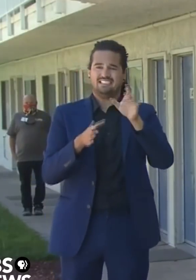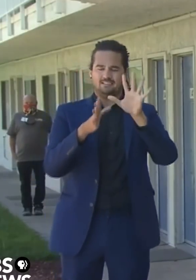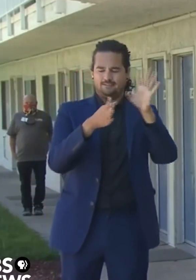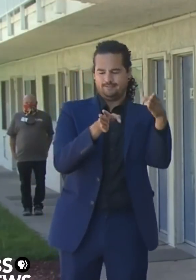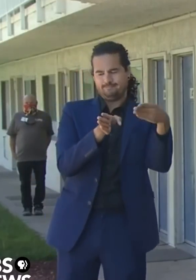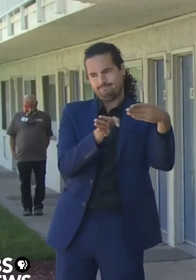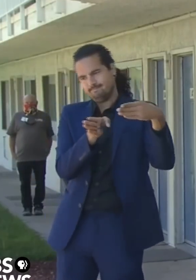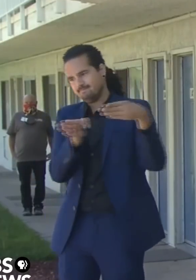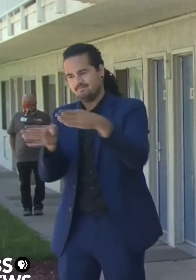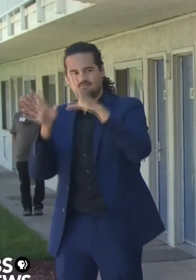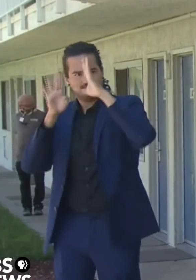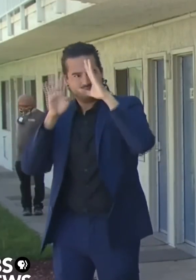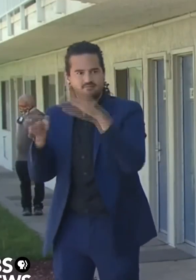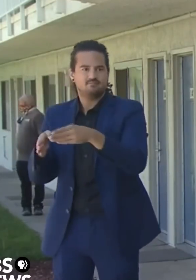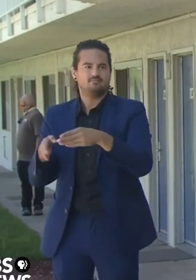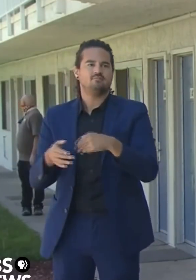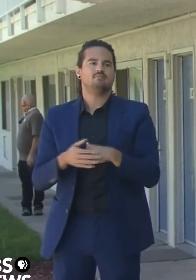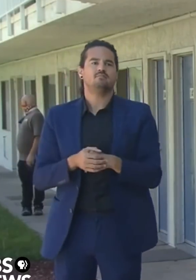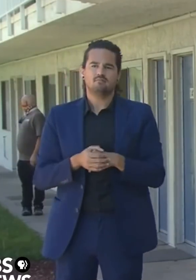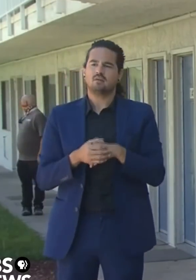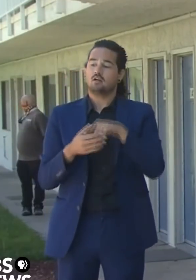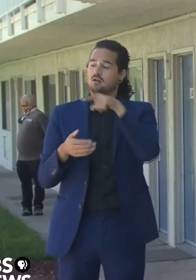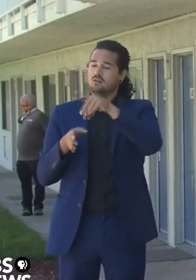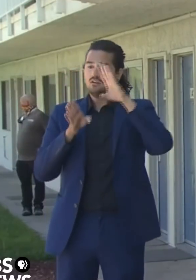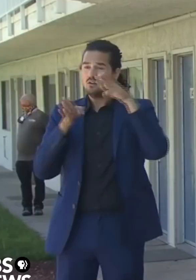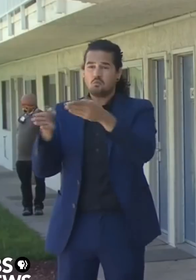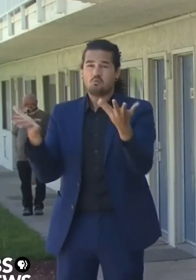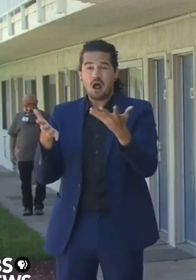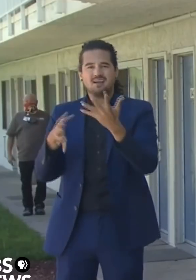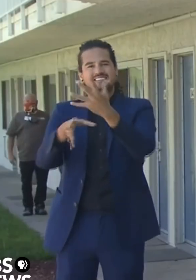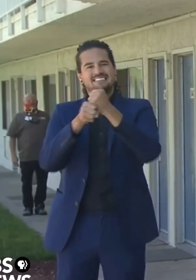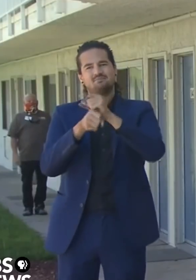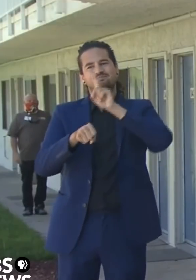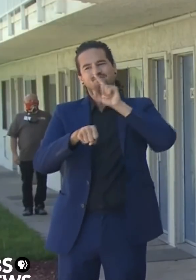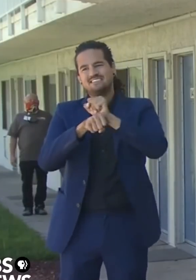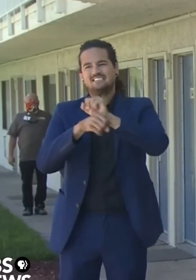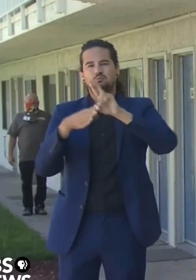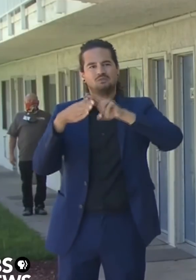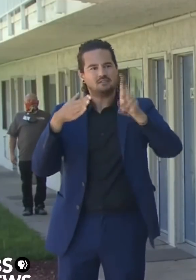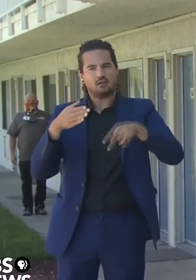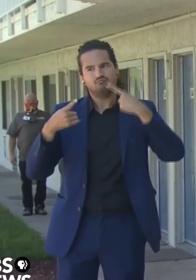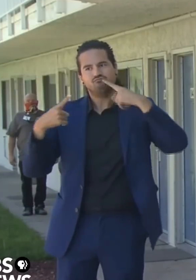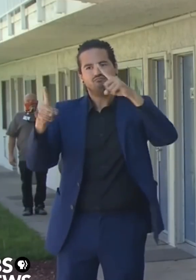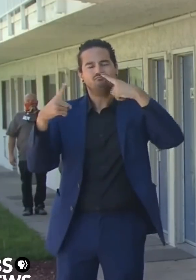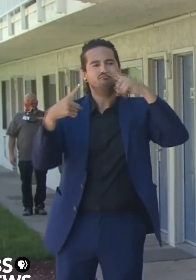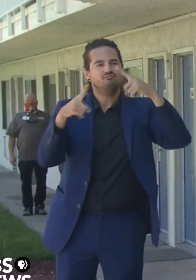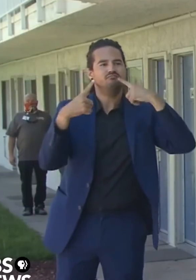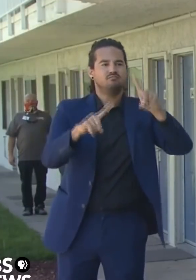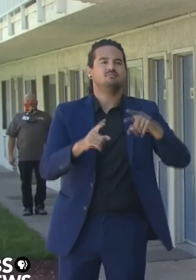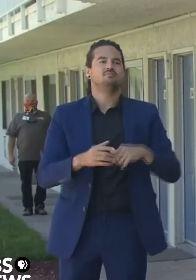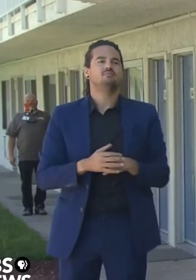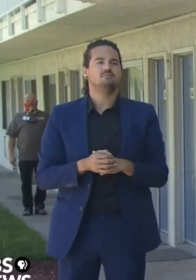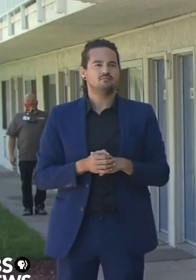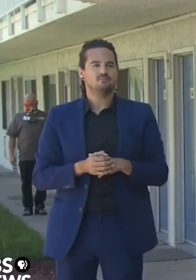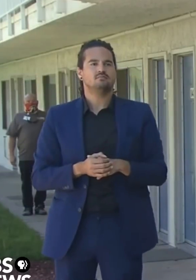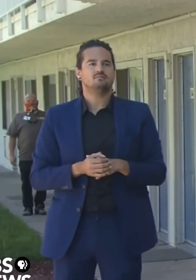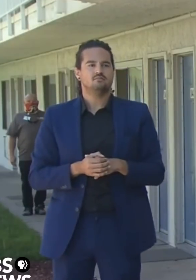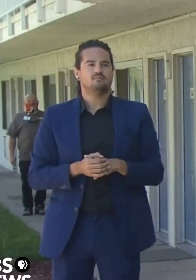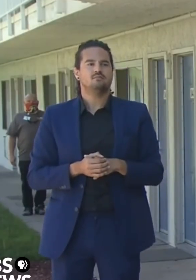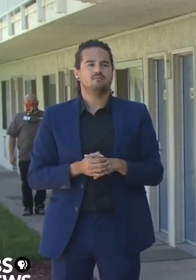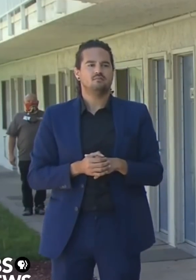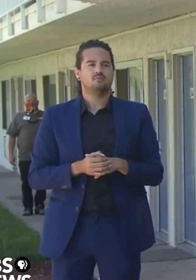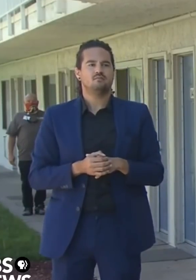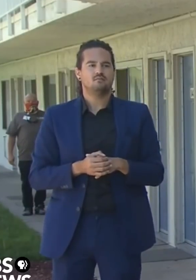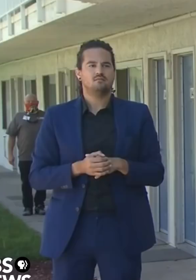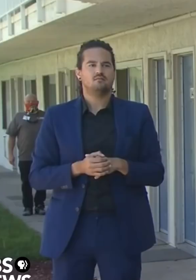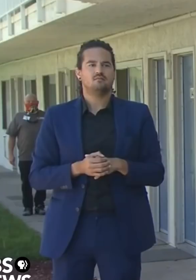just something experience. It's something to manifest. It's our decisions, not conditions that determine our fate, our future. So we